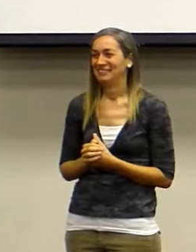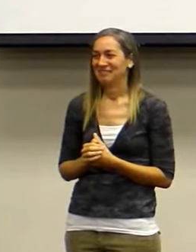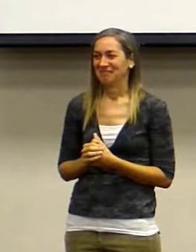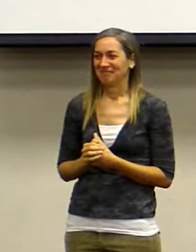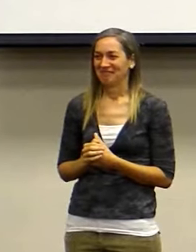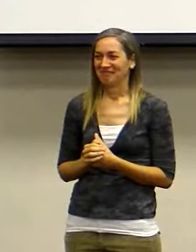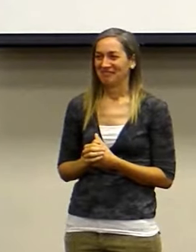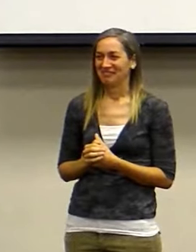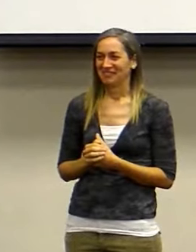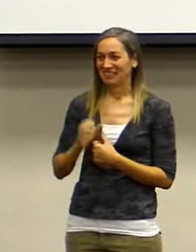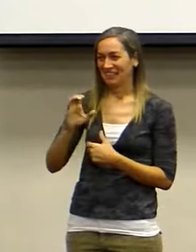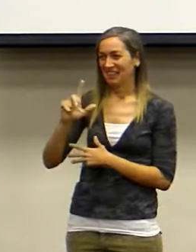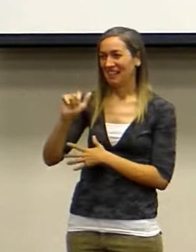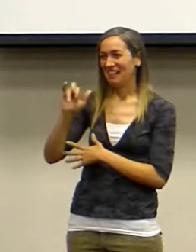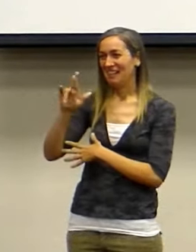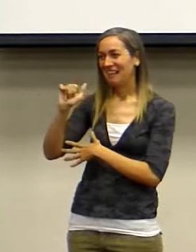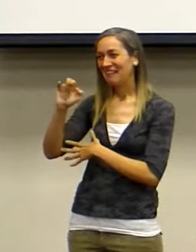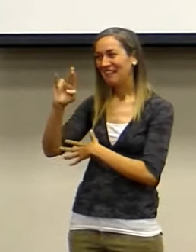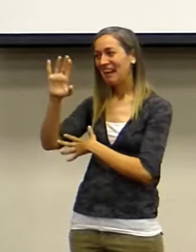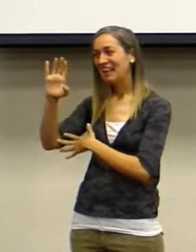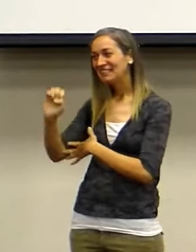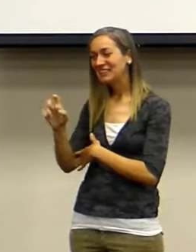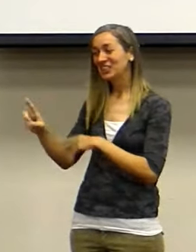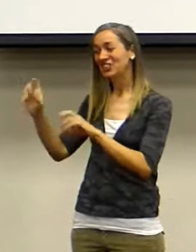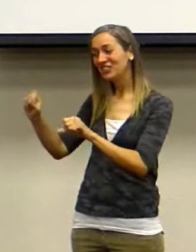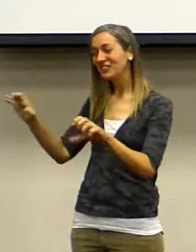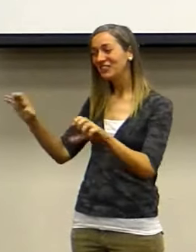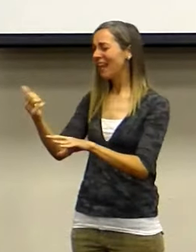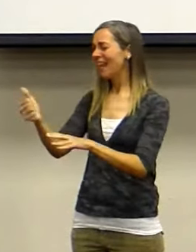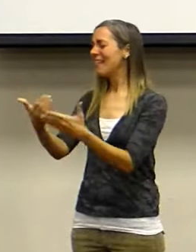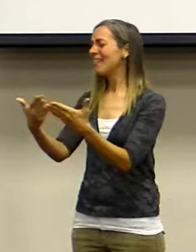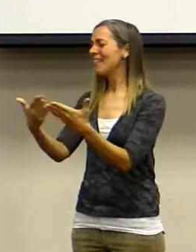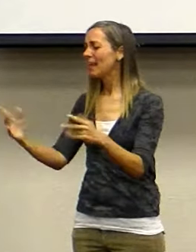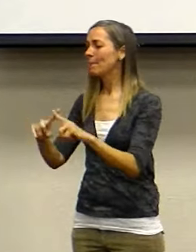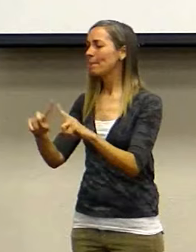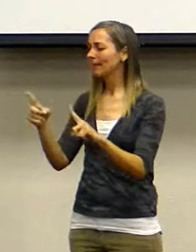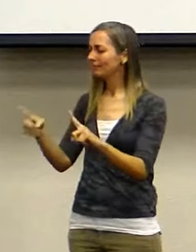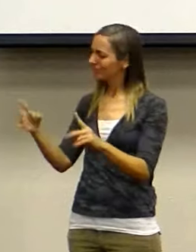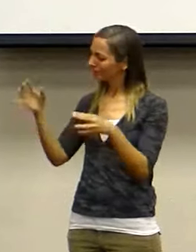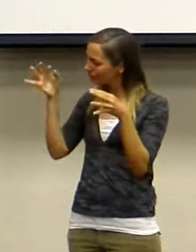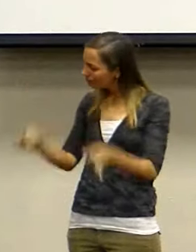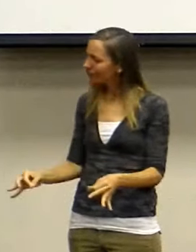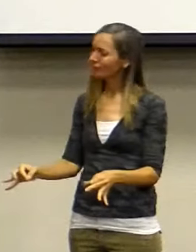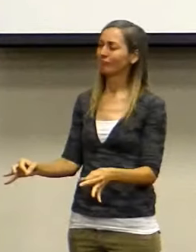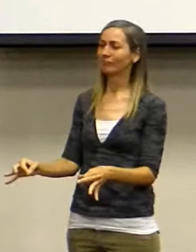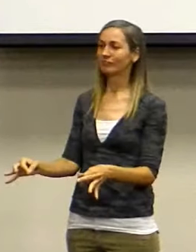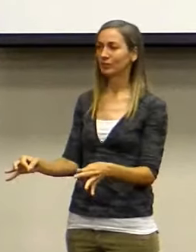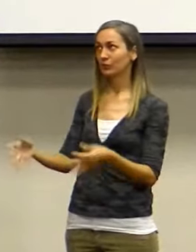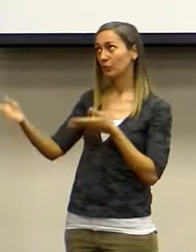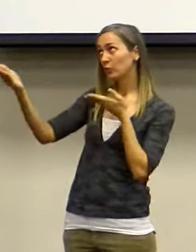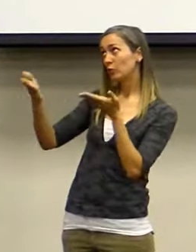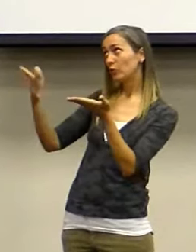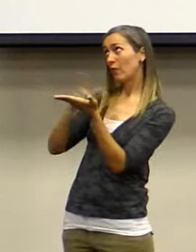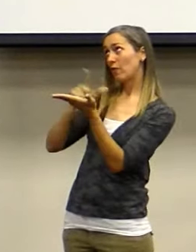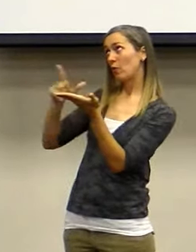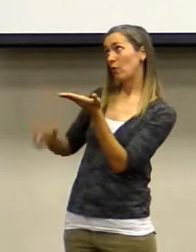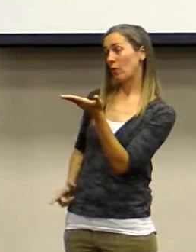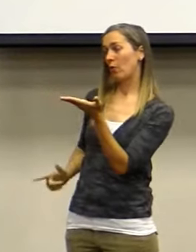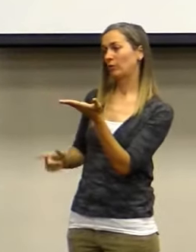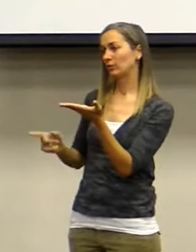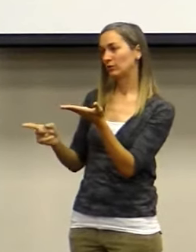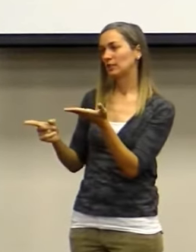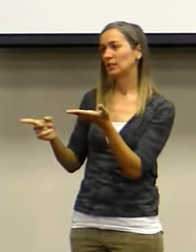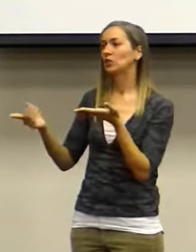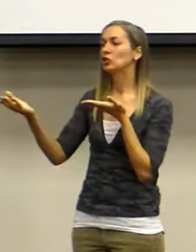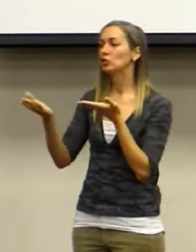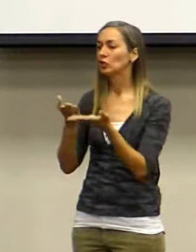But Clarence could have done anything, but Clarence chose to serve the Lord. It's amazing. Clarence chose to serve the Lord by